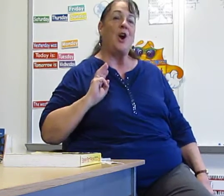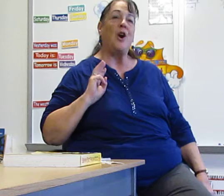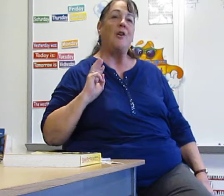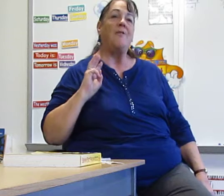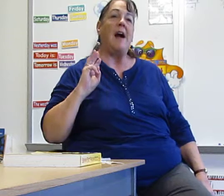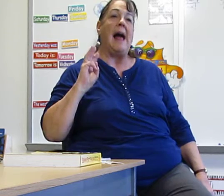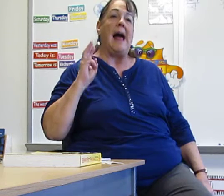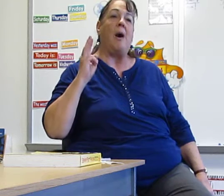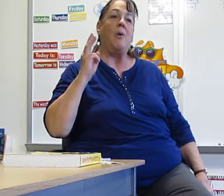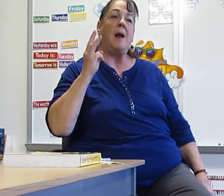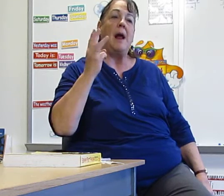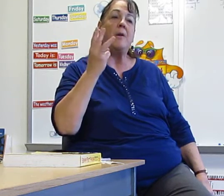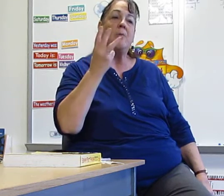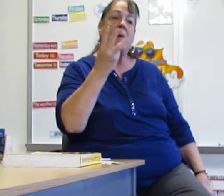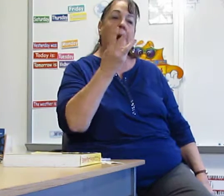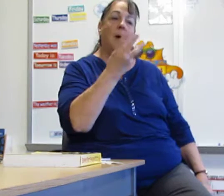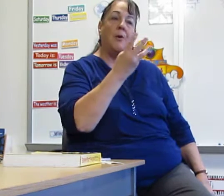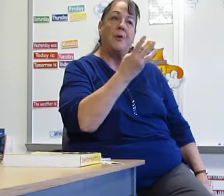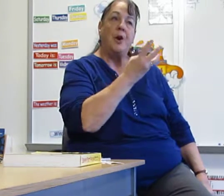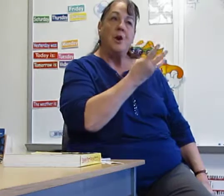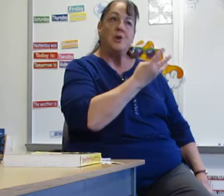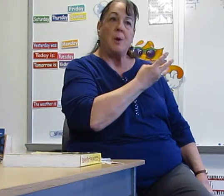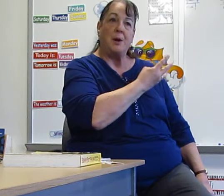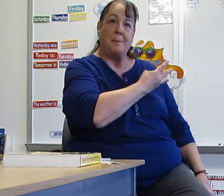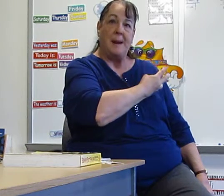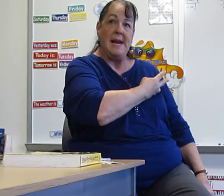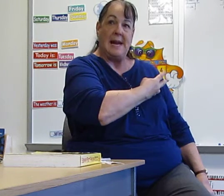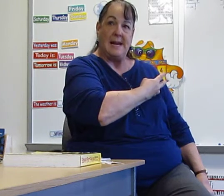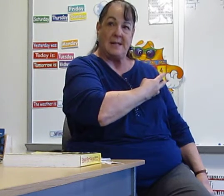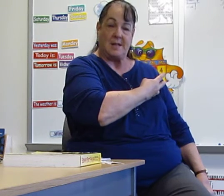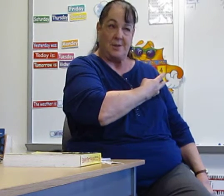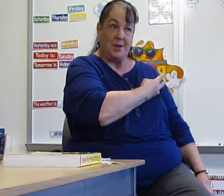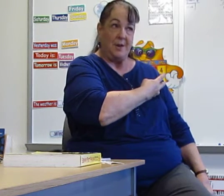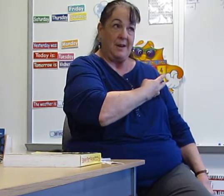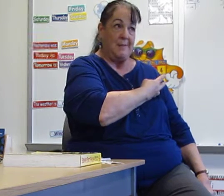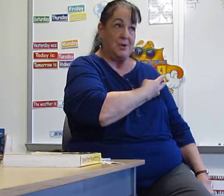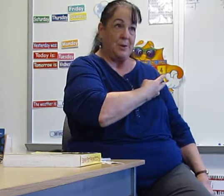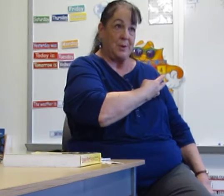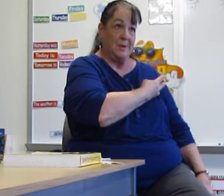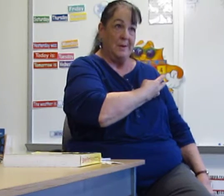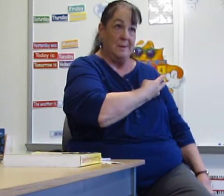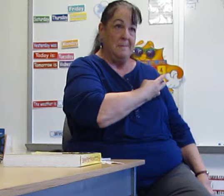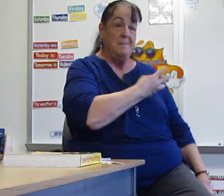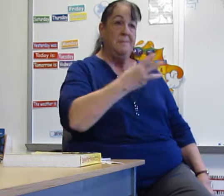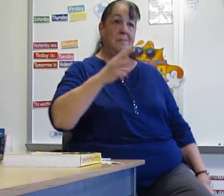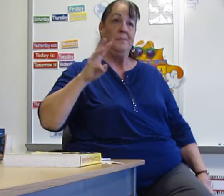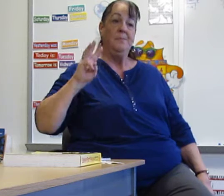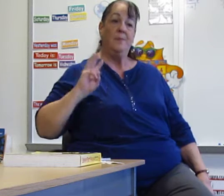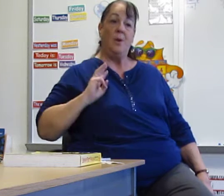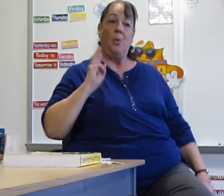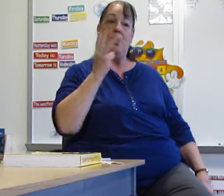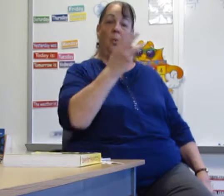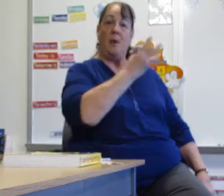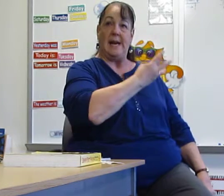Curve out and around to where your pinky is touching your left shoulder. We.